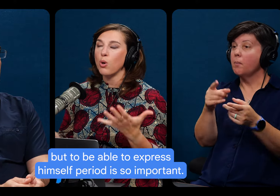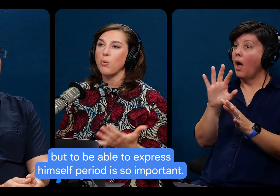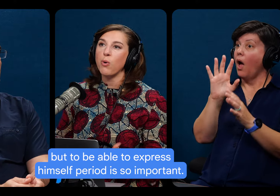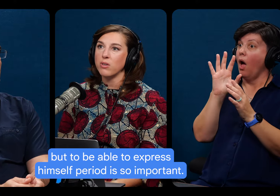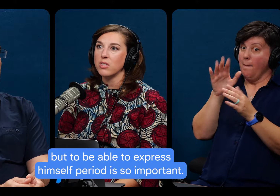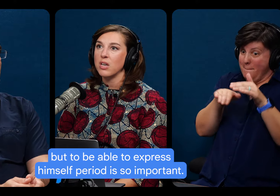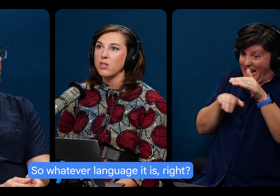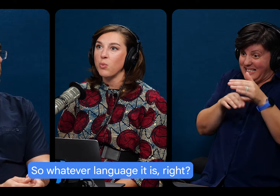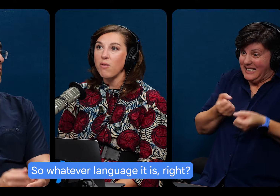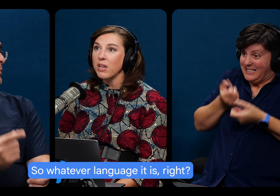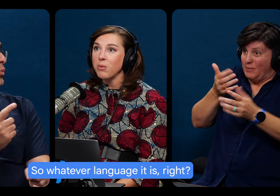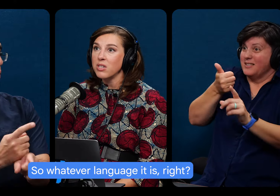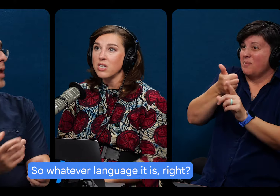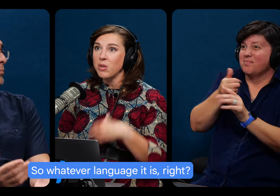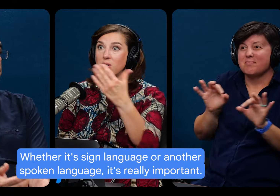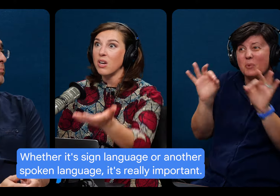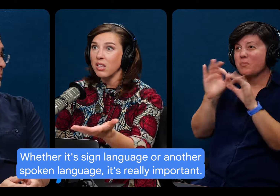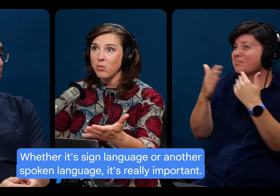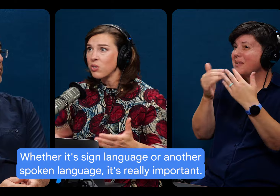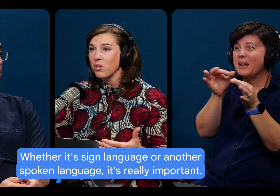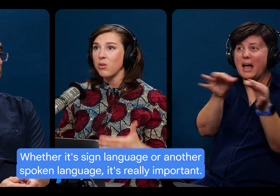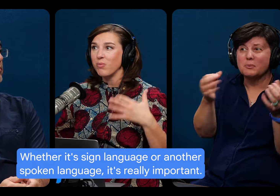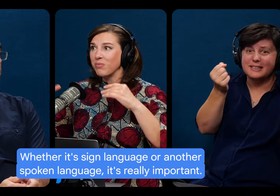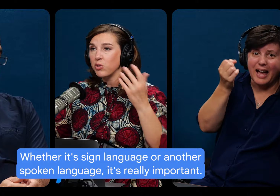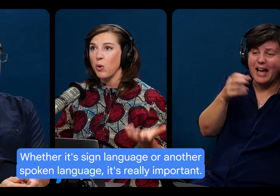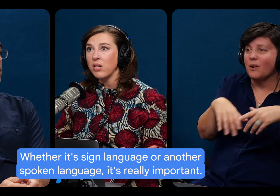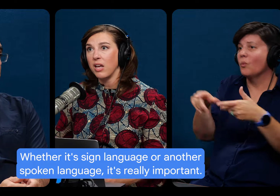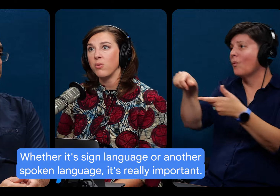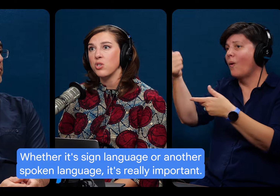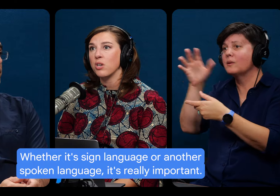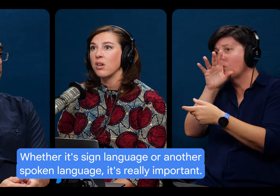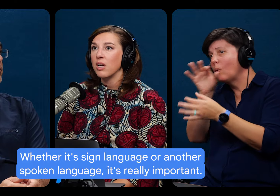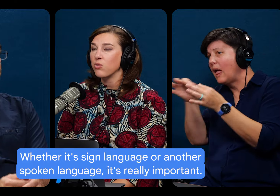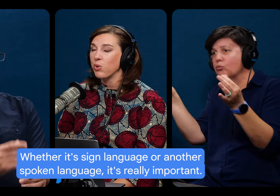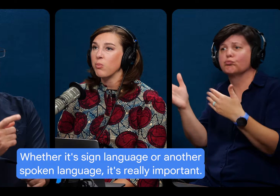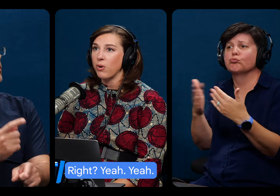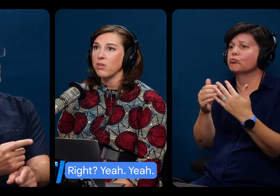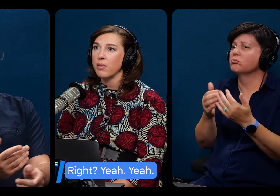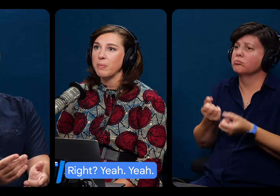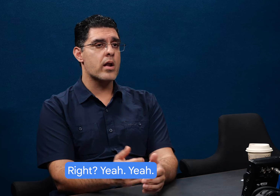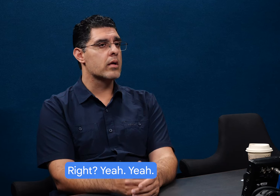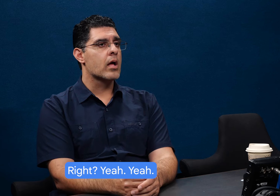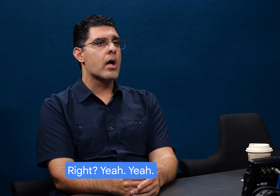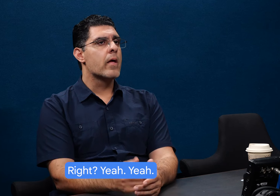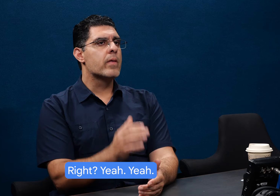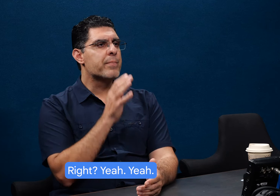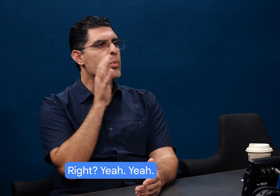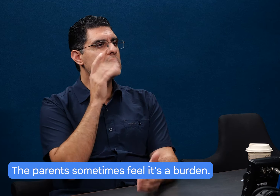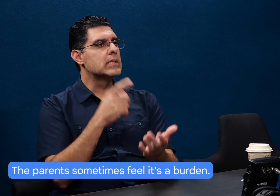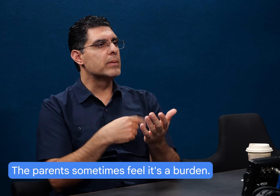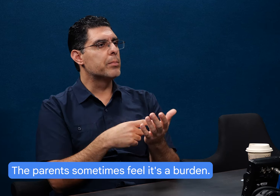so important. And so whatever language it is, whether it's sign language or another spoken language, it's really important. Right. Yeah.